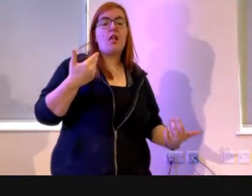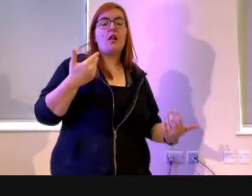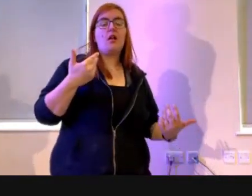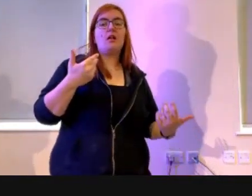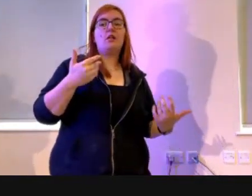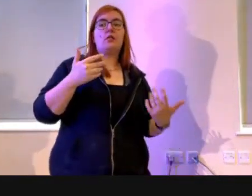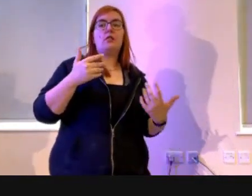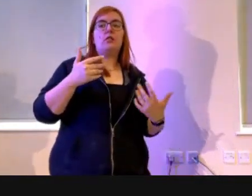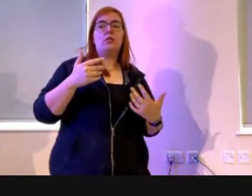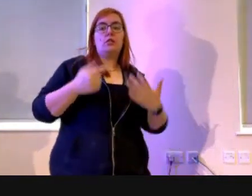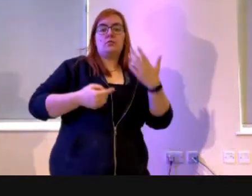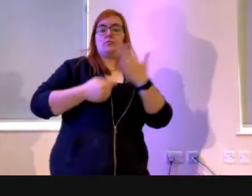separation.